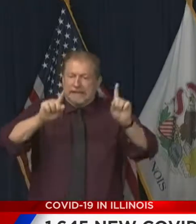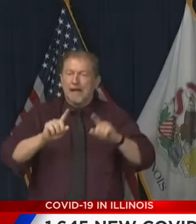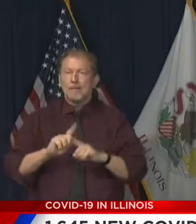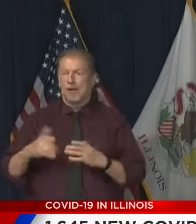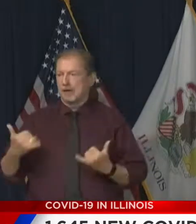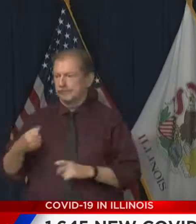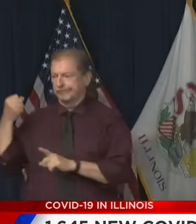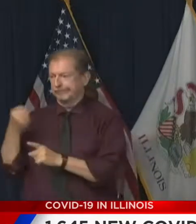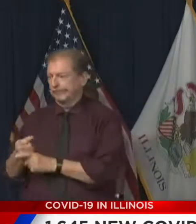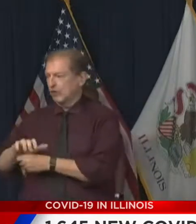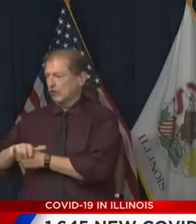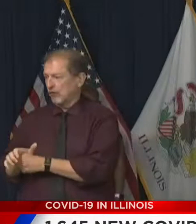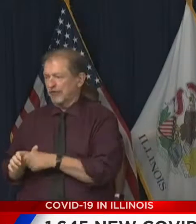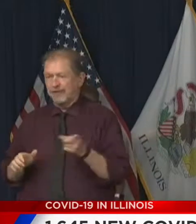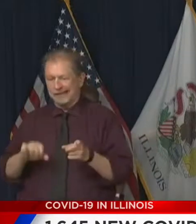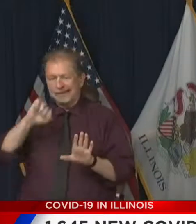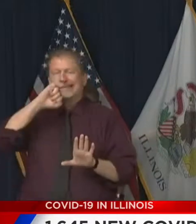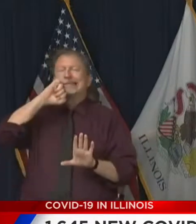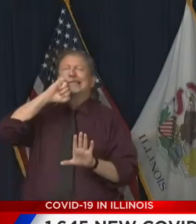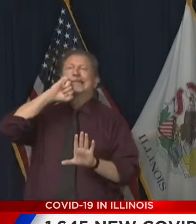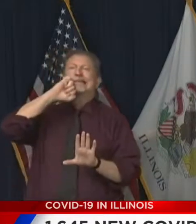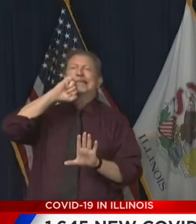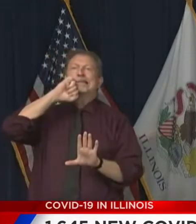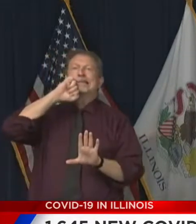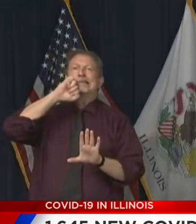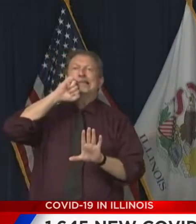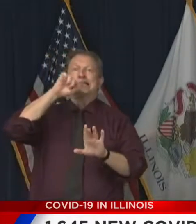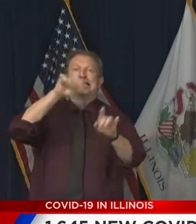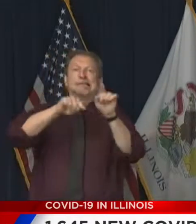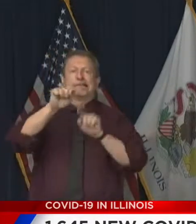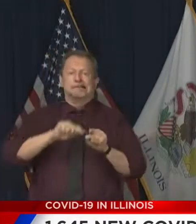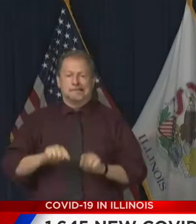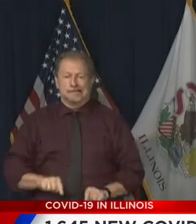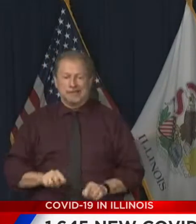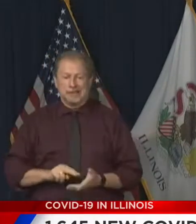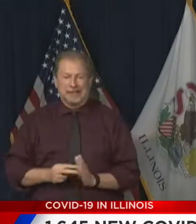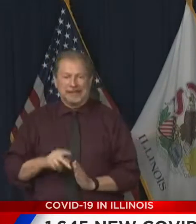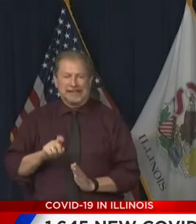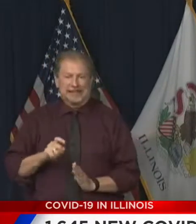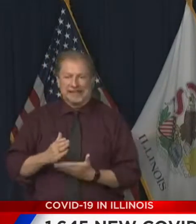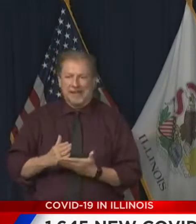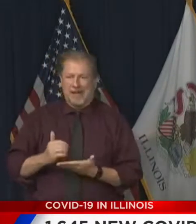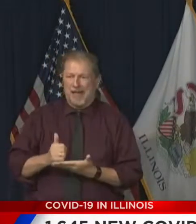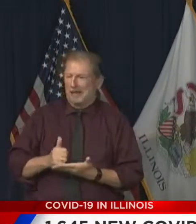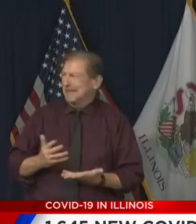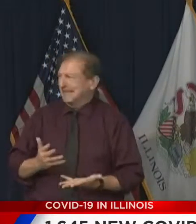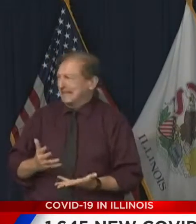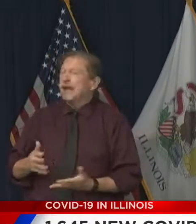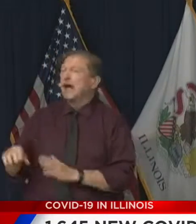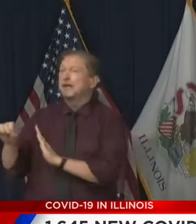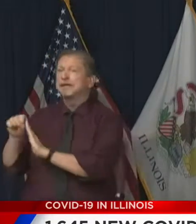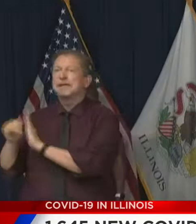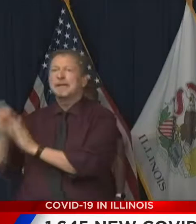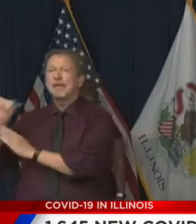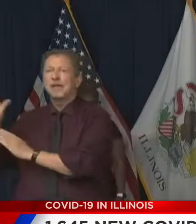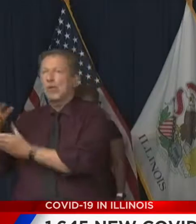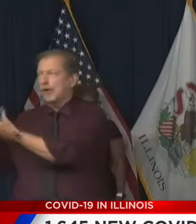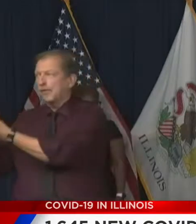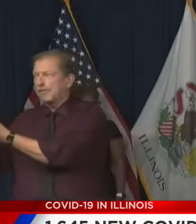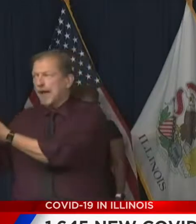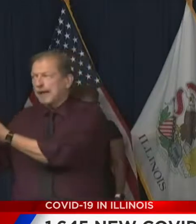knock you down. A little bit of help. A little bit of help from the state of Illinois and a little bit of help from